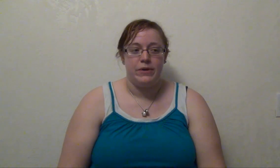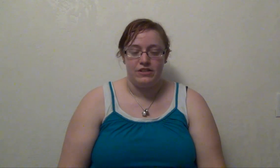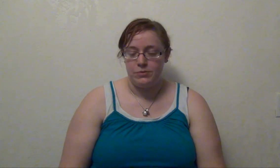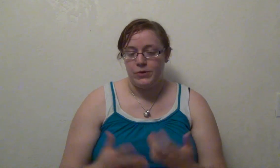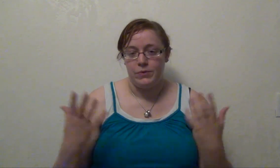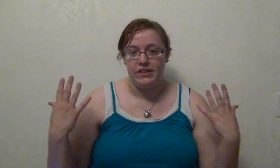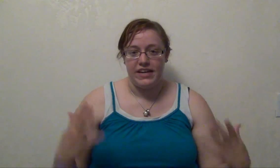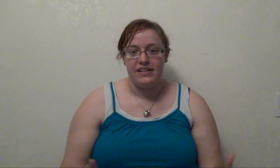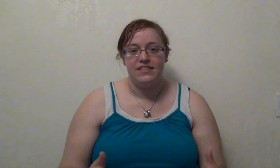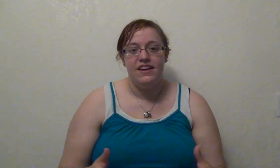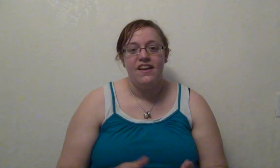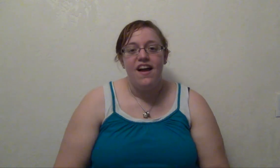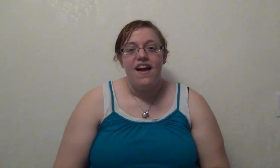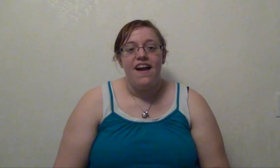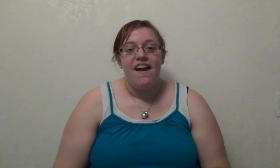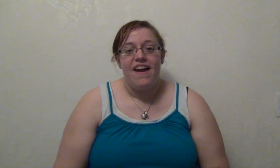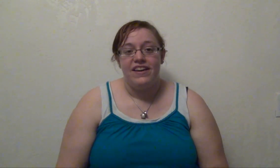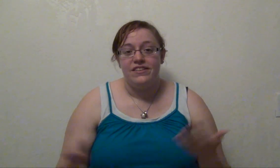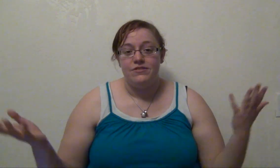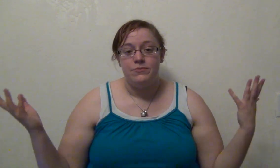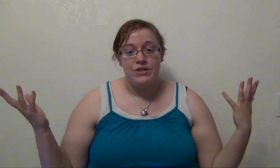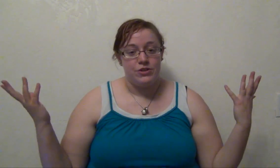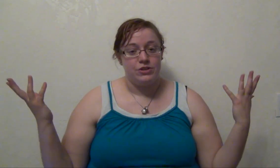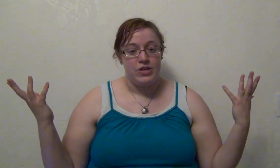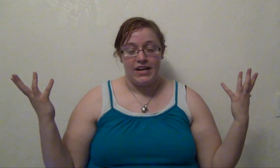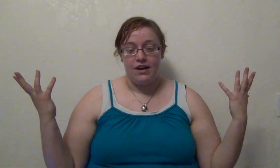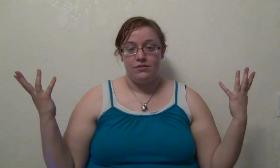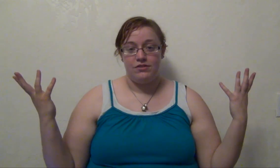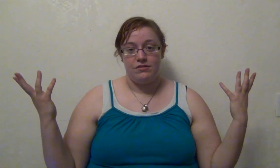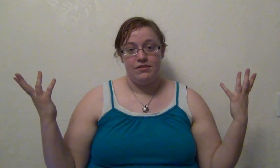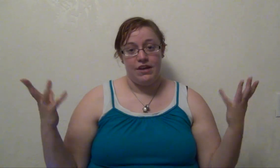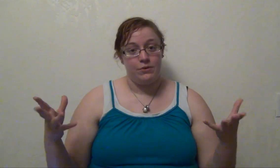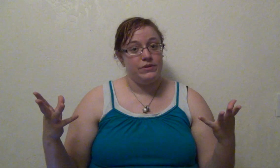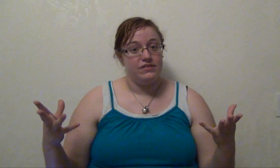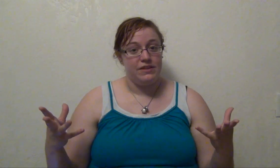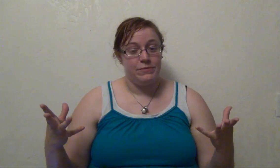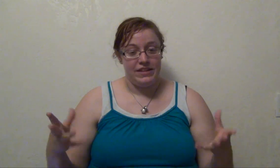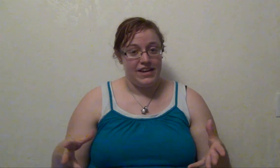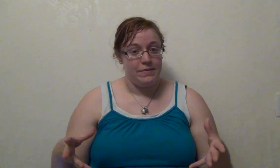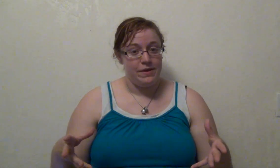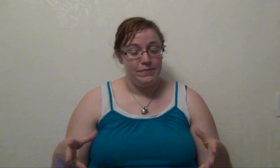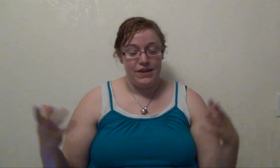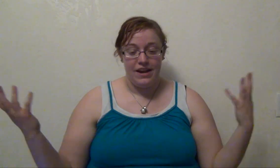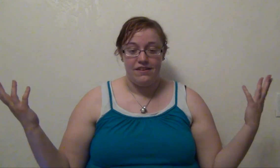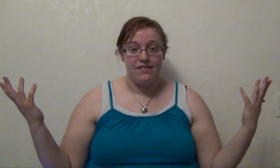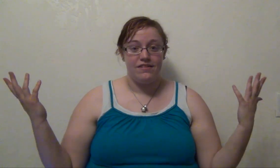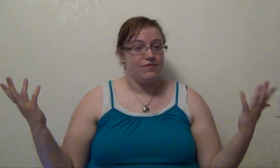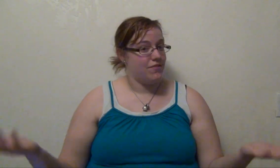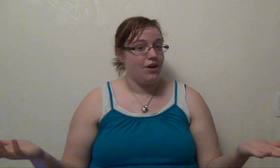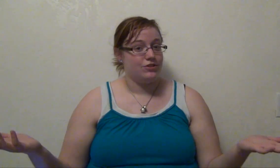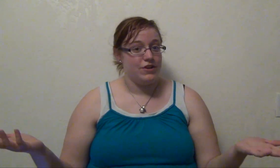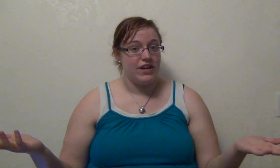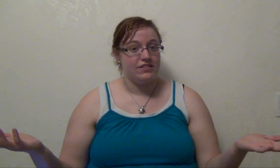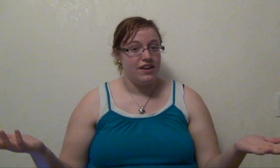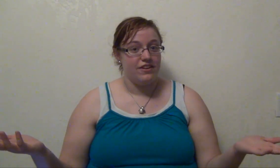apprentice book one, like I said, and be sure to check out the other ones when they come up and I'll see you guys later.